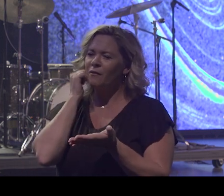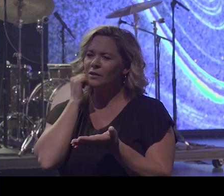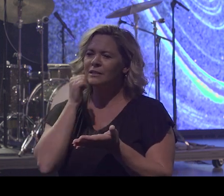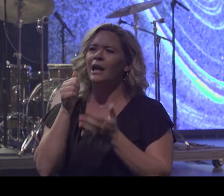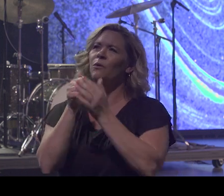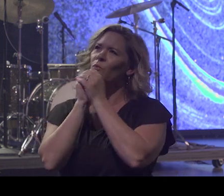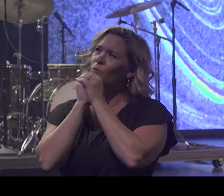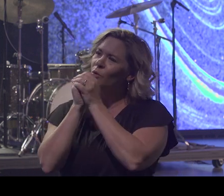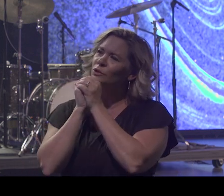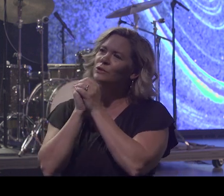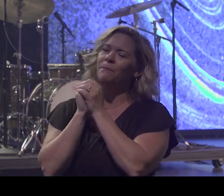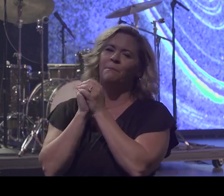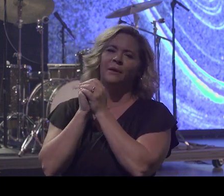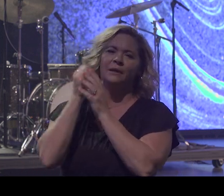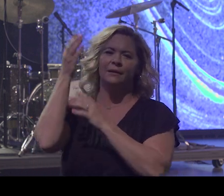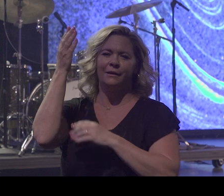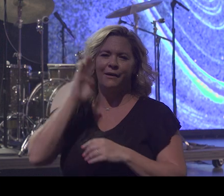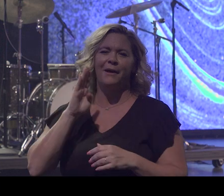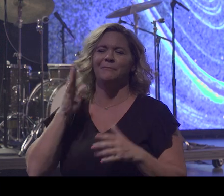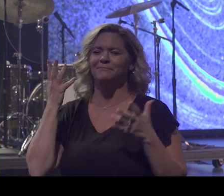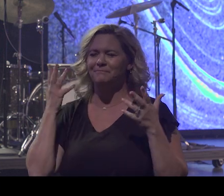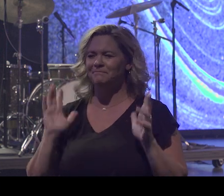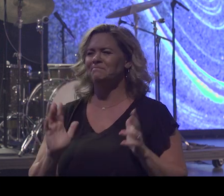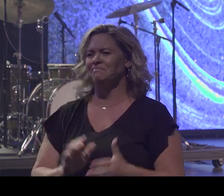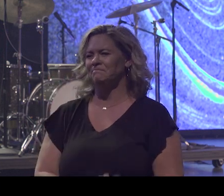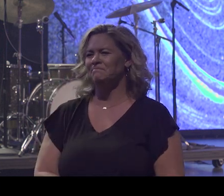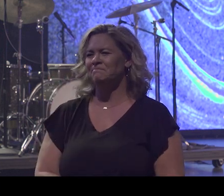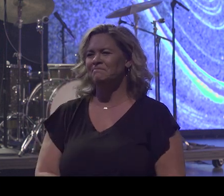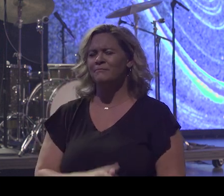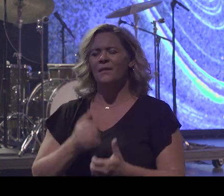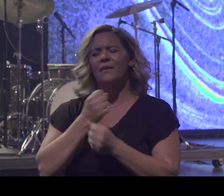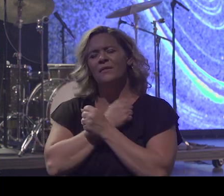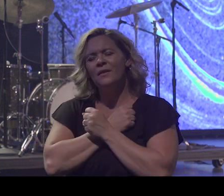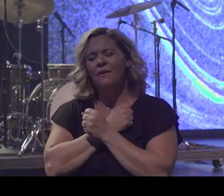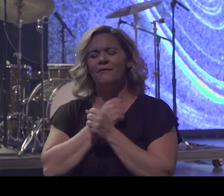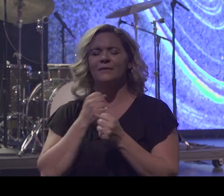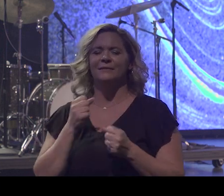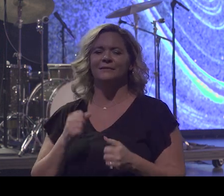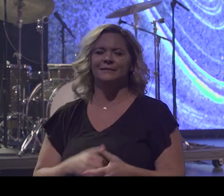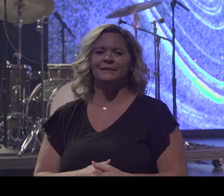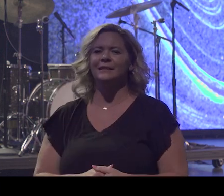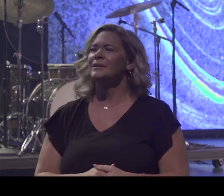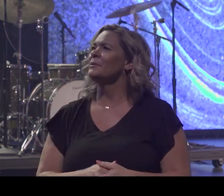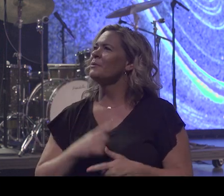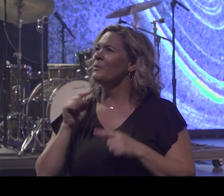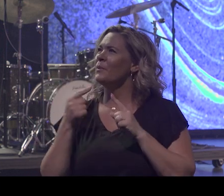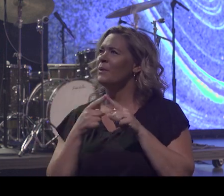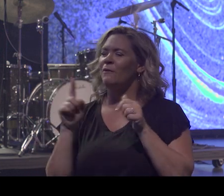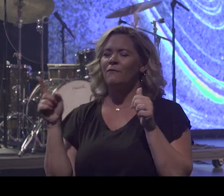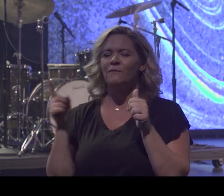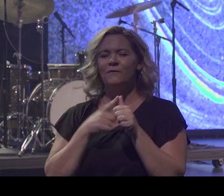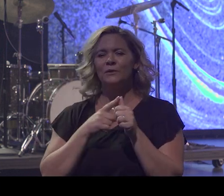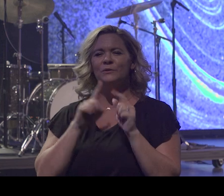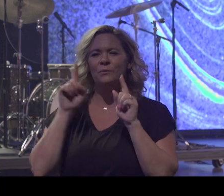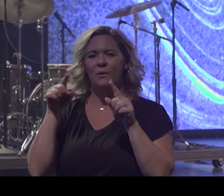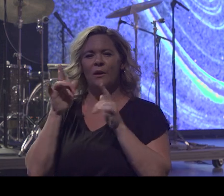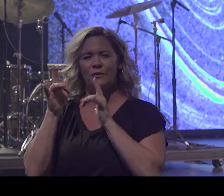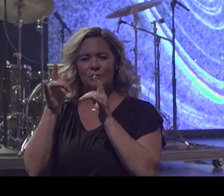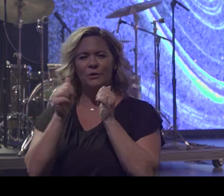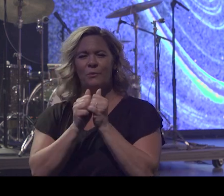God. I love it. I remember when I first went on this journey with God, I was sleeping